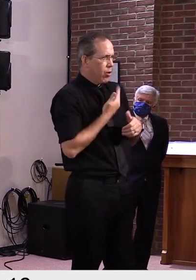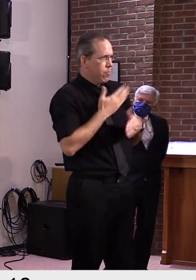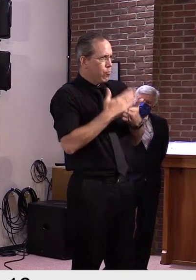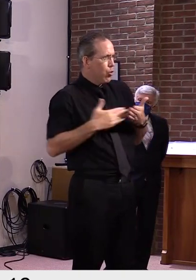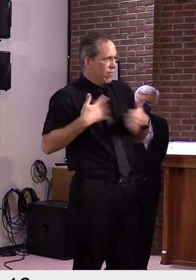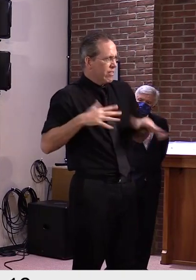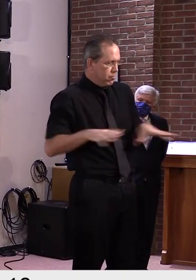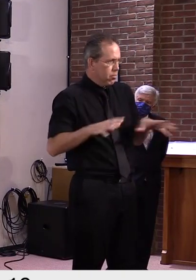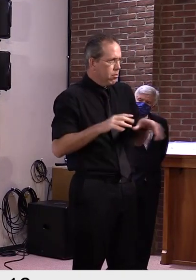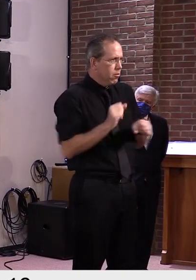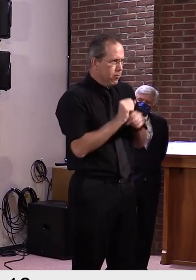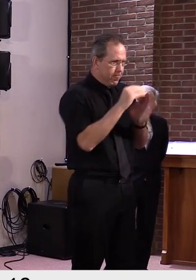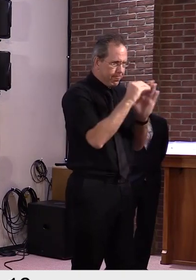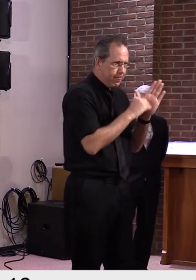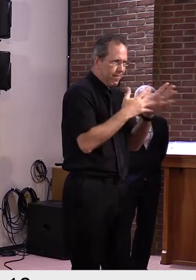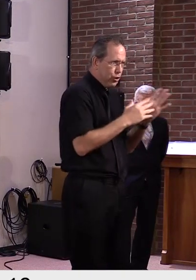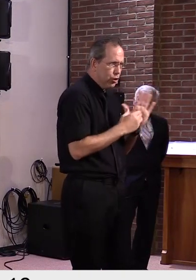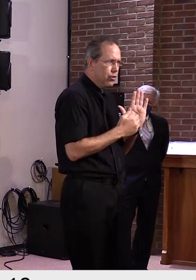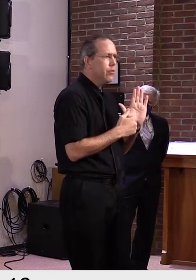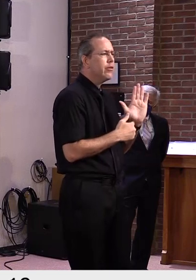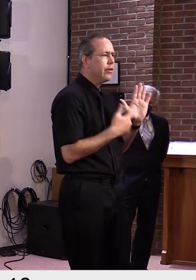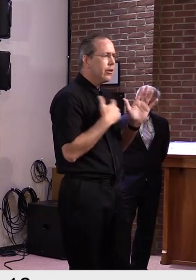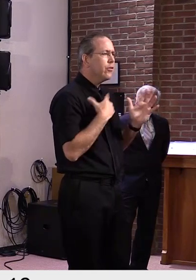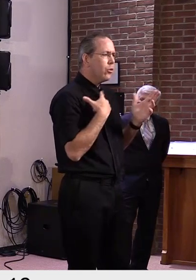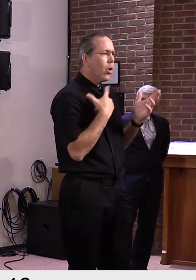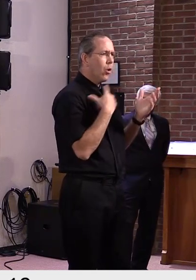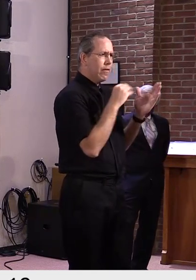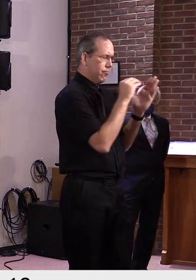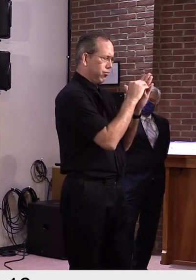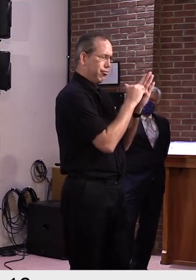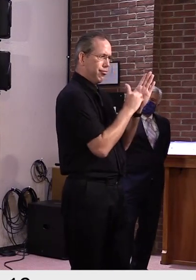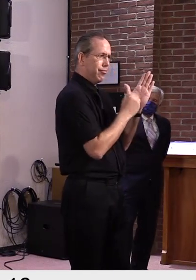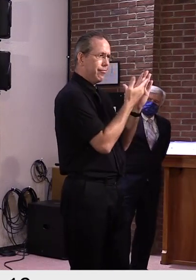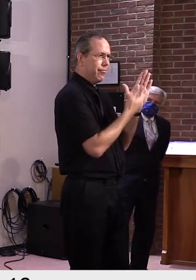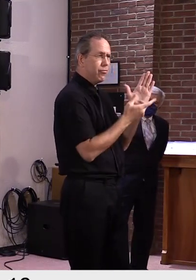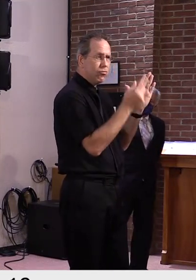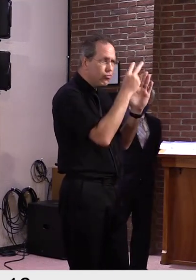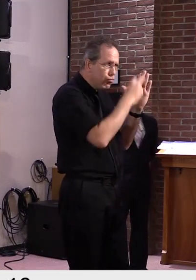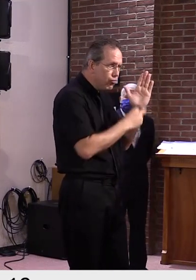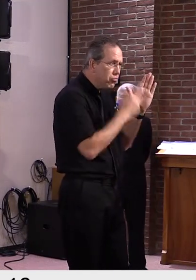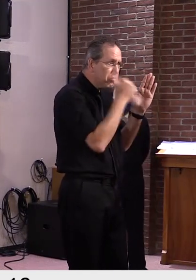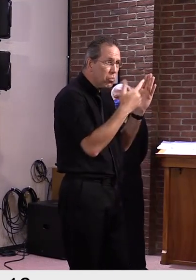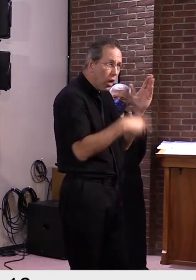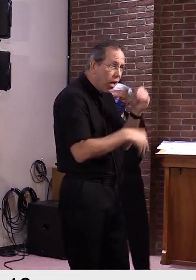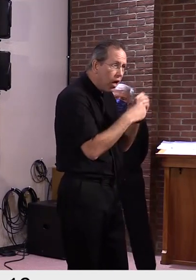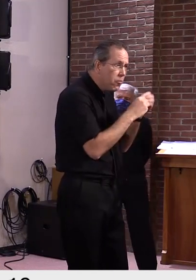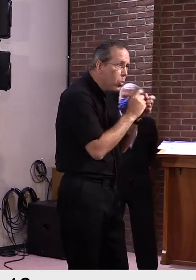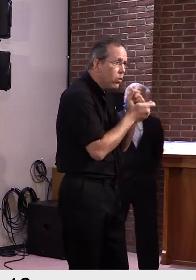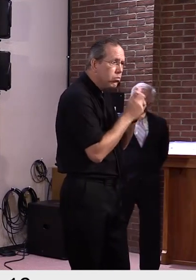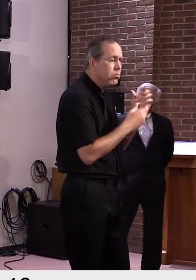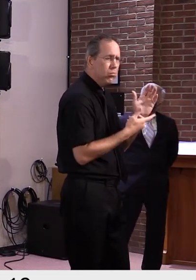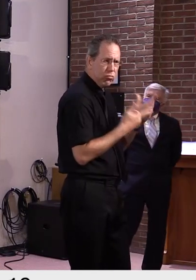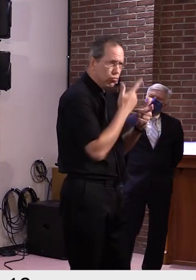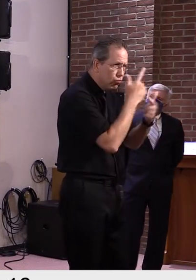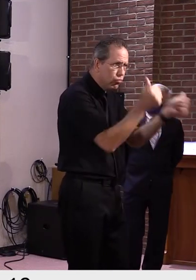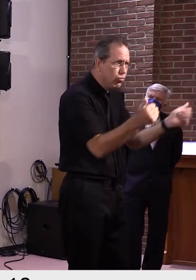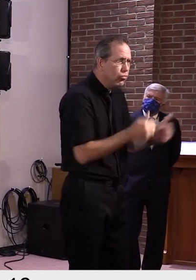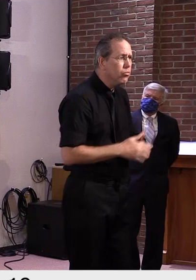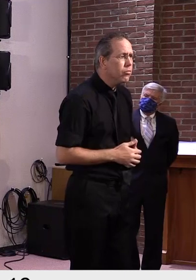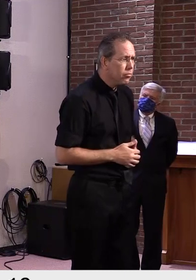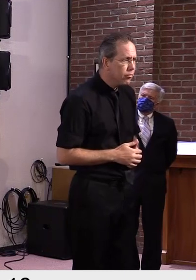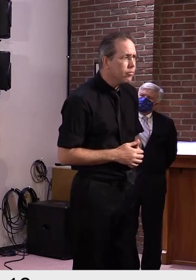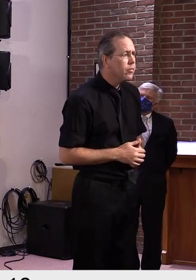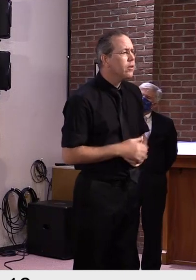I'll just read a list of some of this. Um, we have, uh, health and health screening requirements and specific